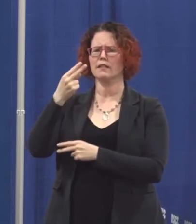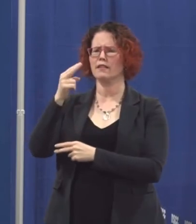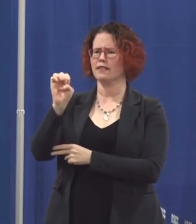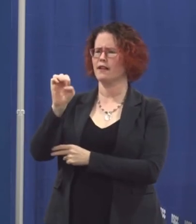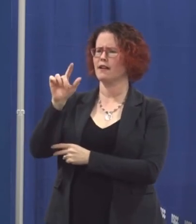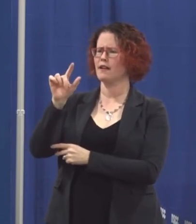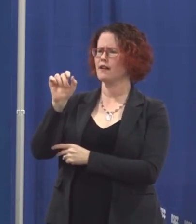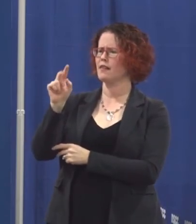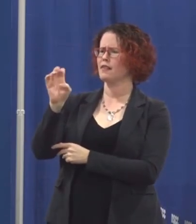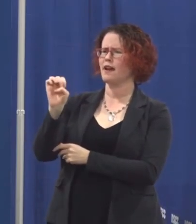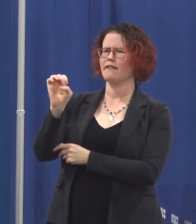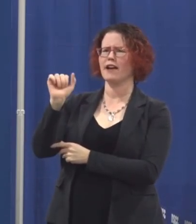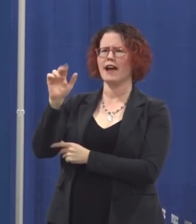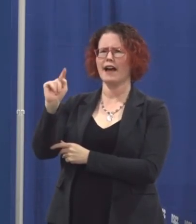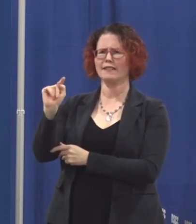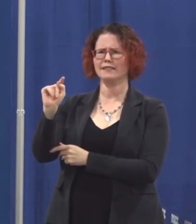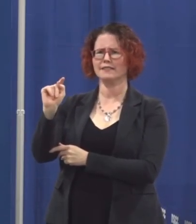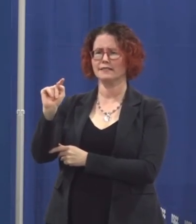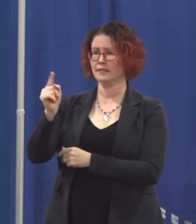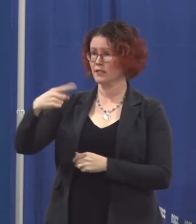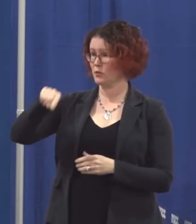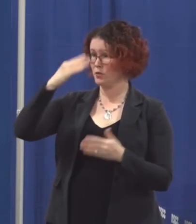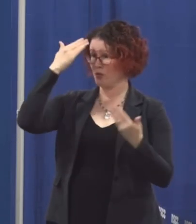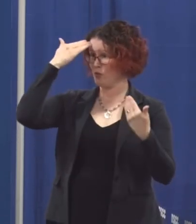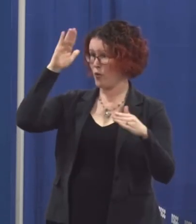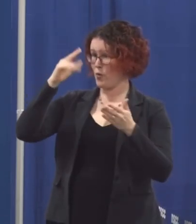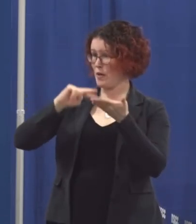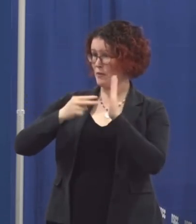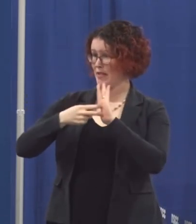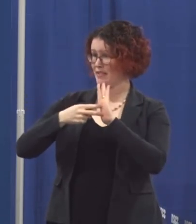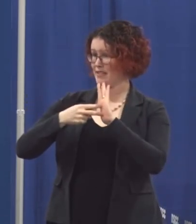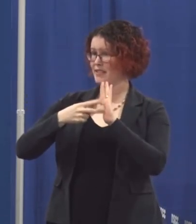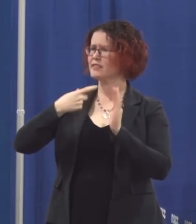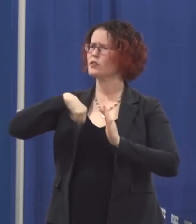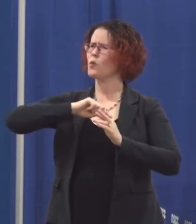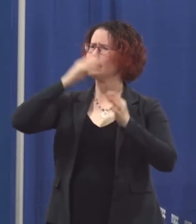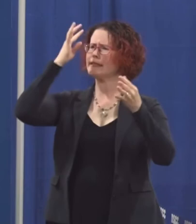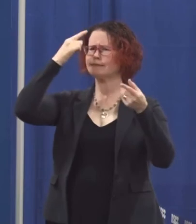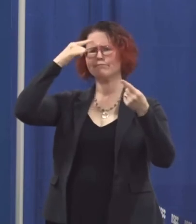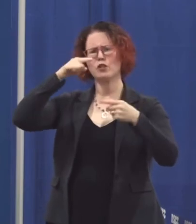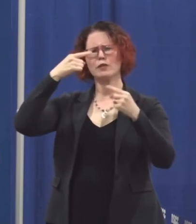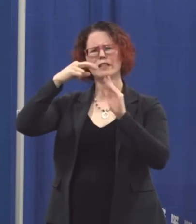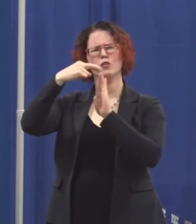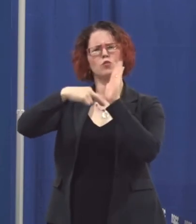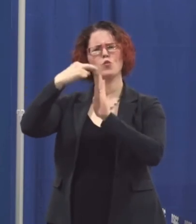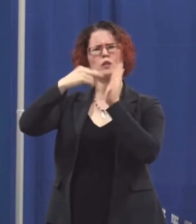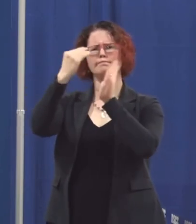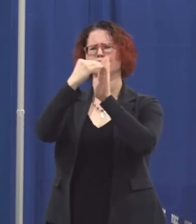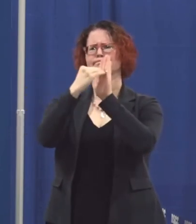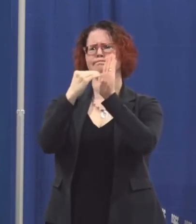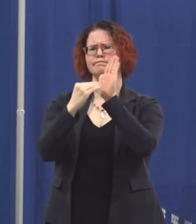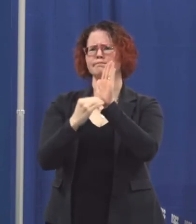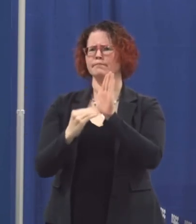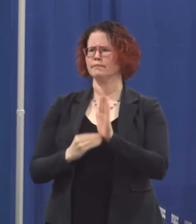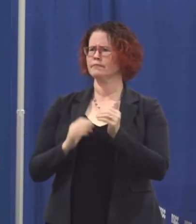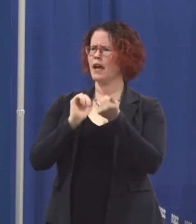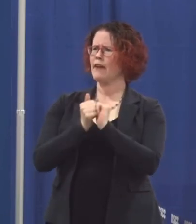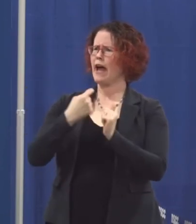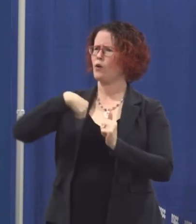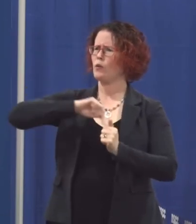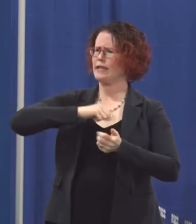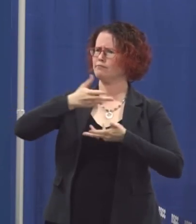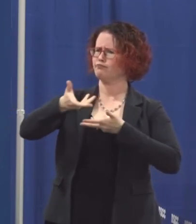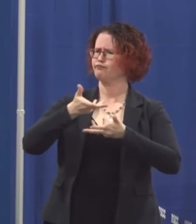may be unfamiliar with it it's an agreed upon set of rules that guide how we should treat one another it's built on